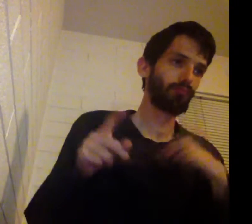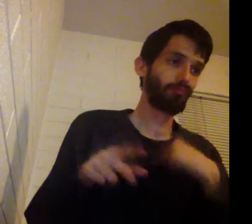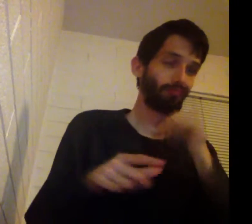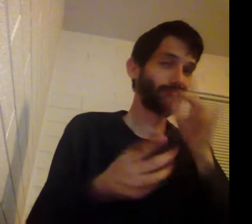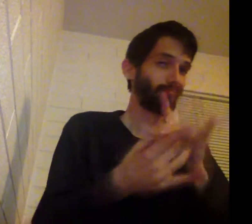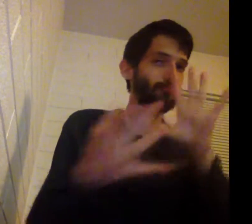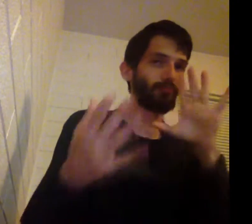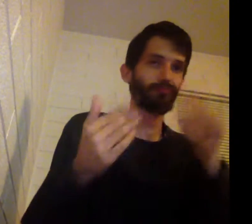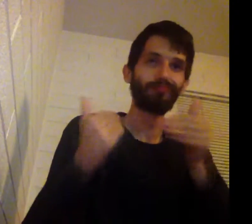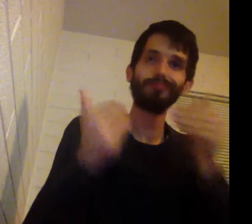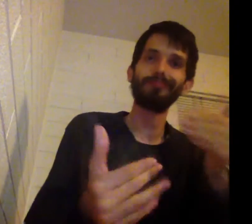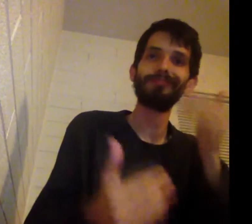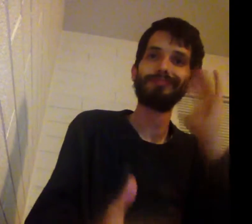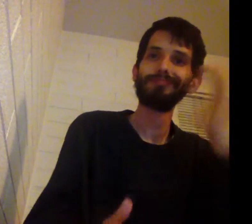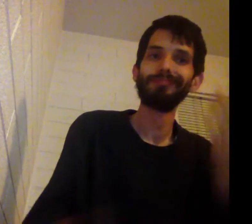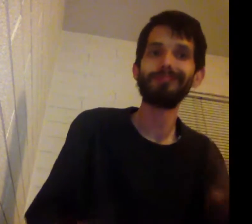you gotta let it do what it does